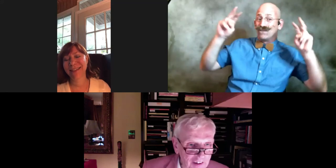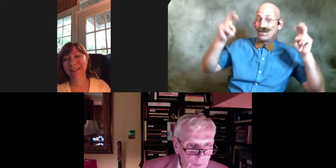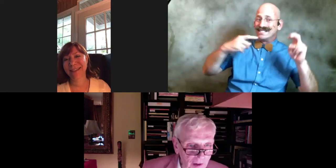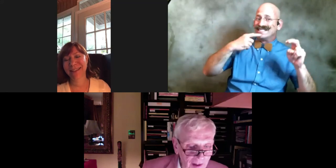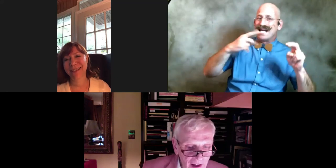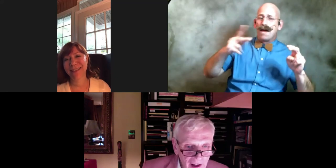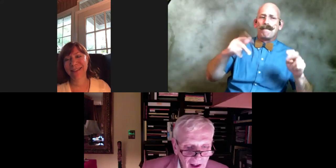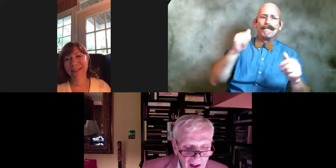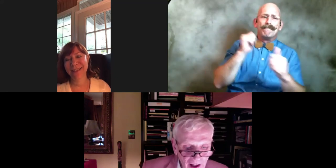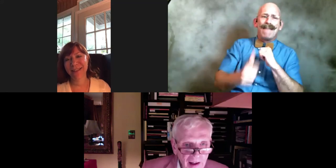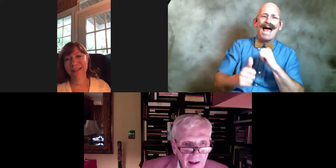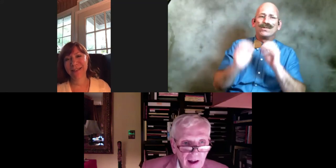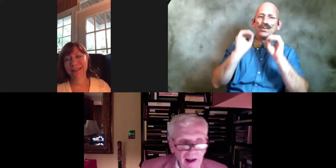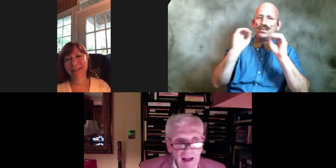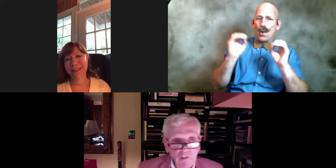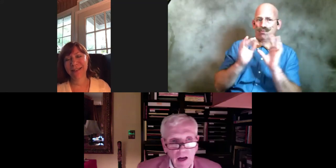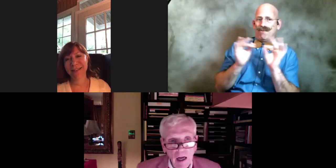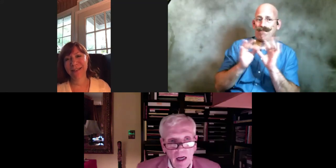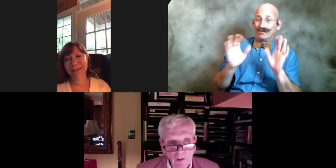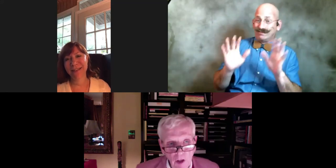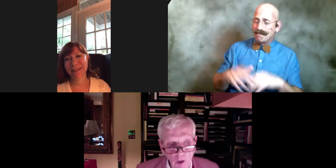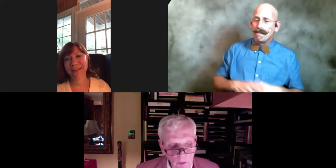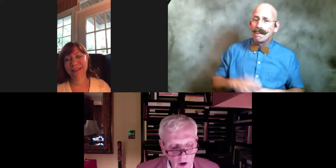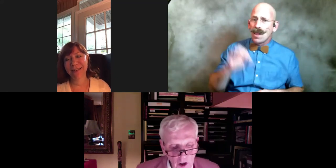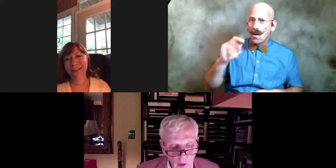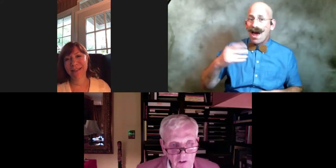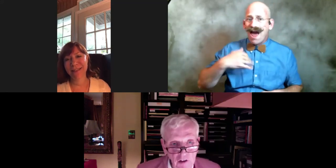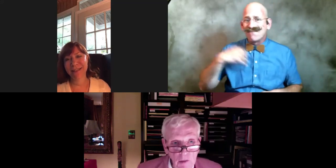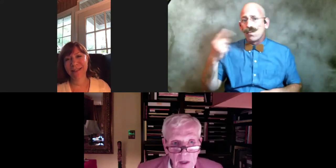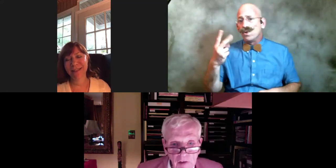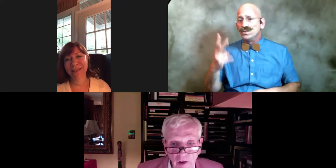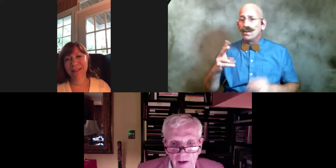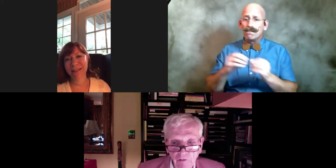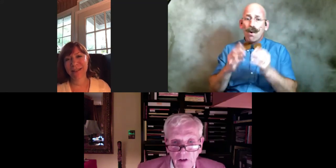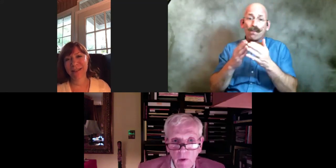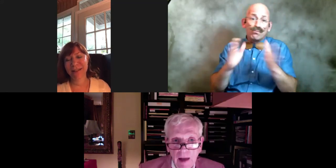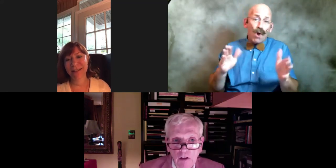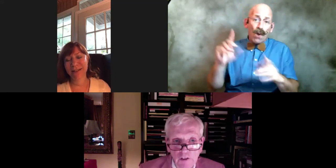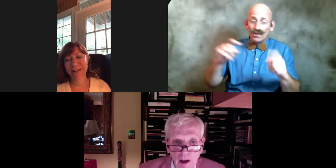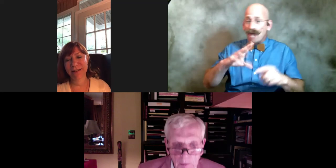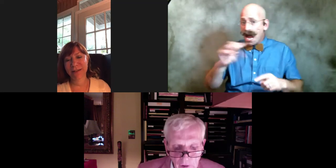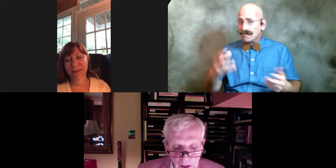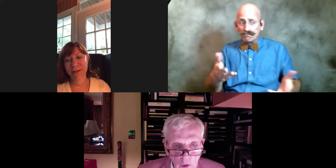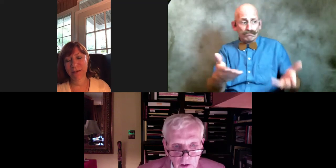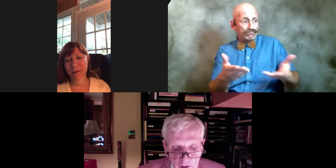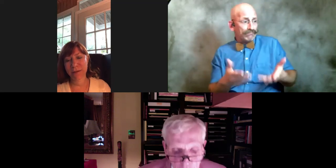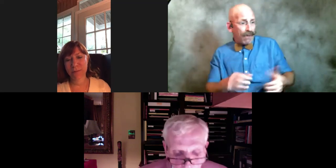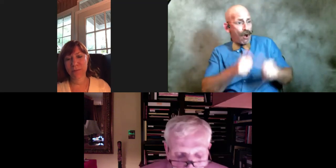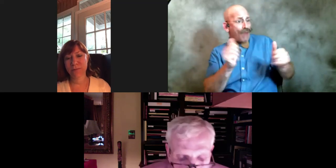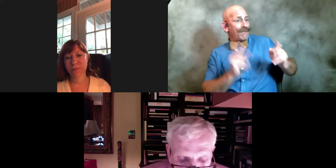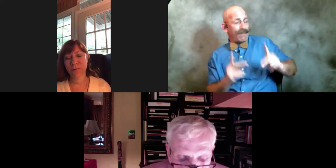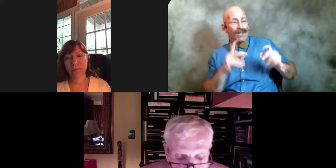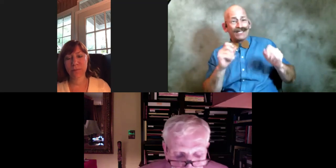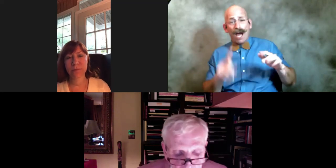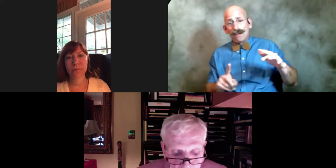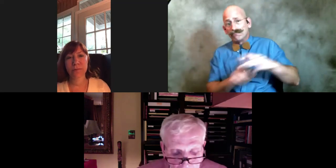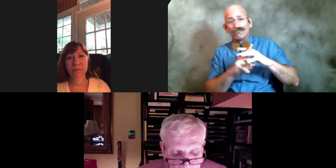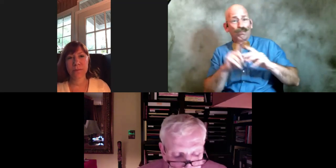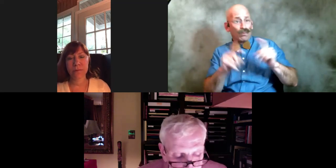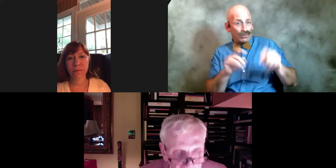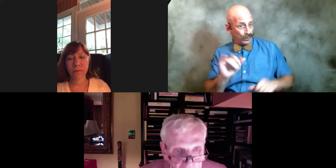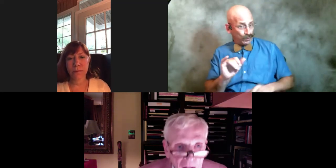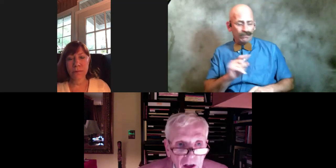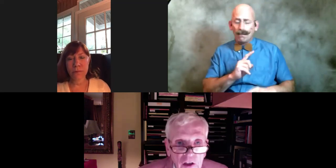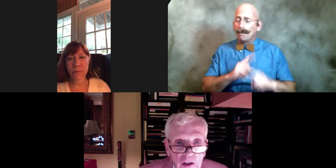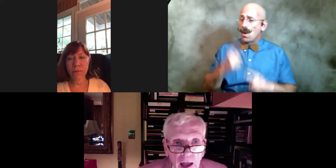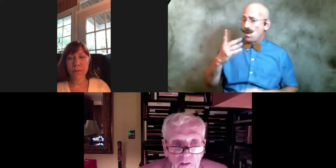like it as well uh i have a couple of other broader questions and we invite everyone else now to bring questions as well but one of these is that